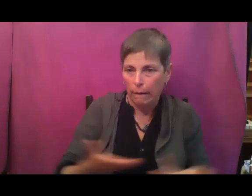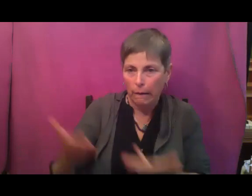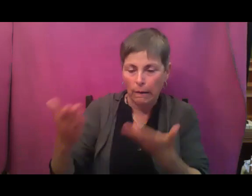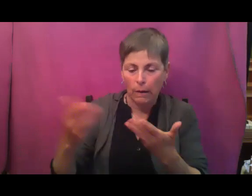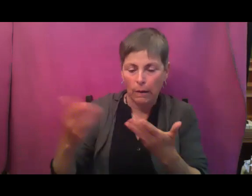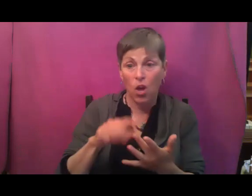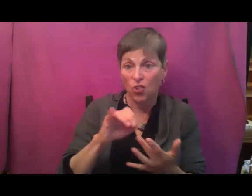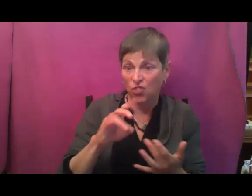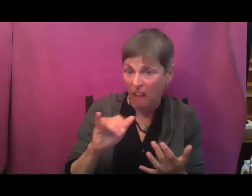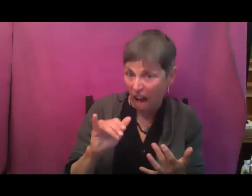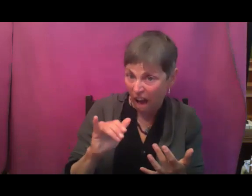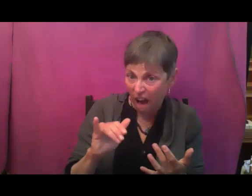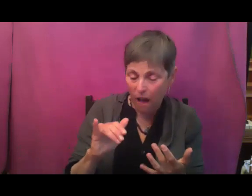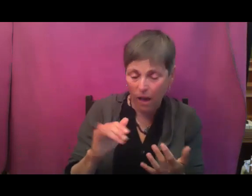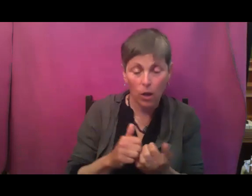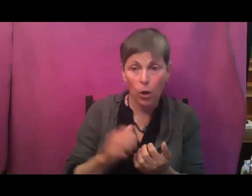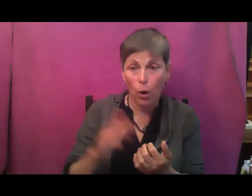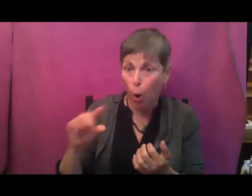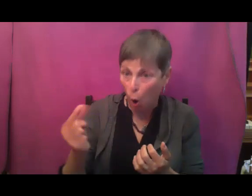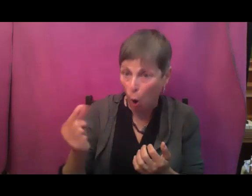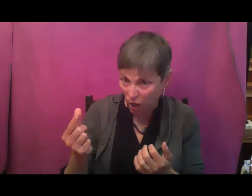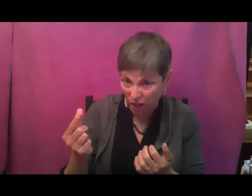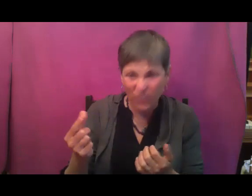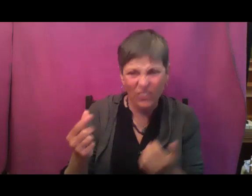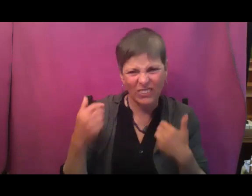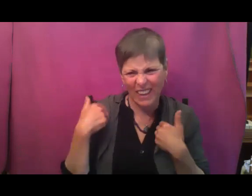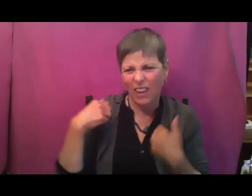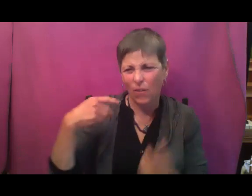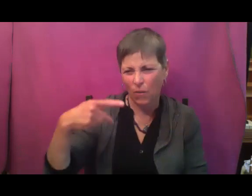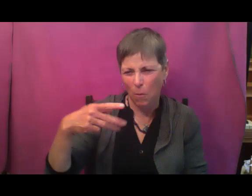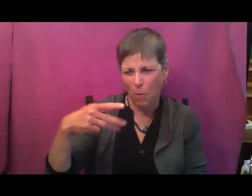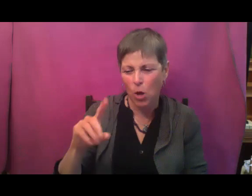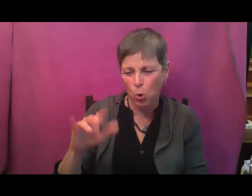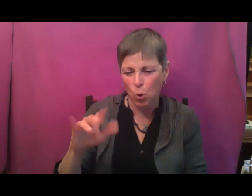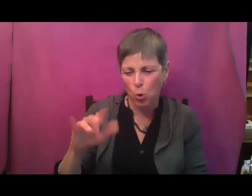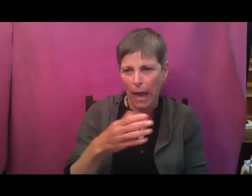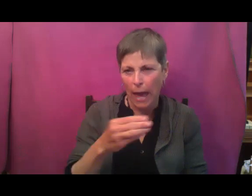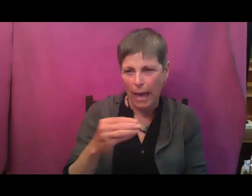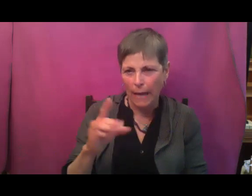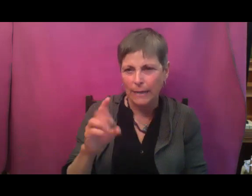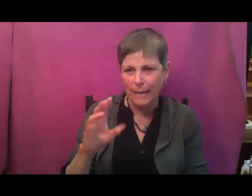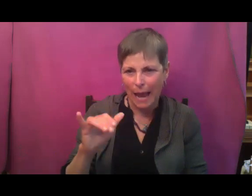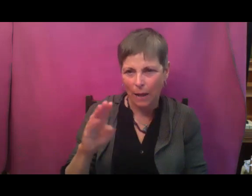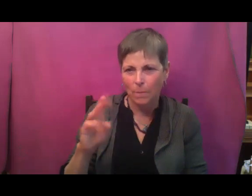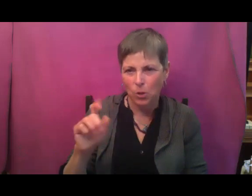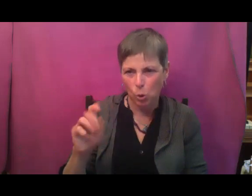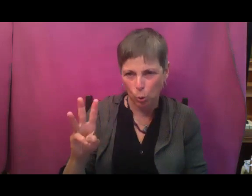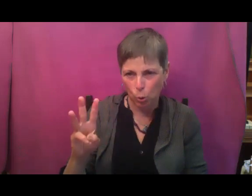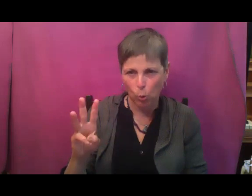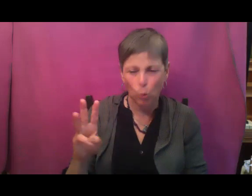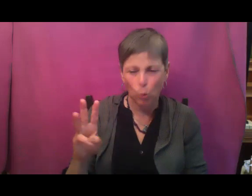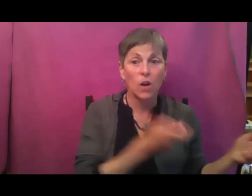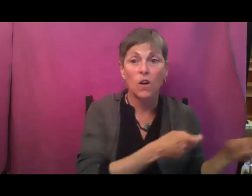earlier and earlier, every year we're getting powdery and downy mildew from down South as a climate chaos